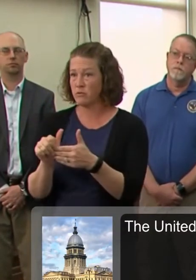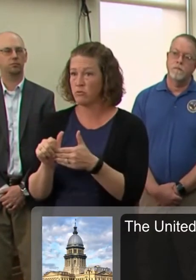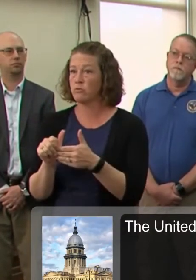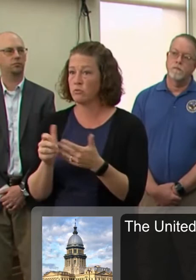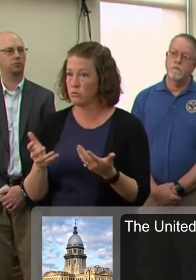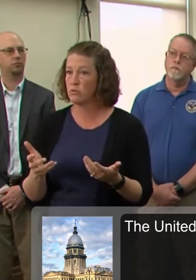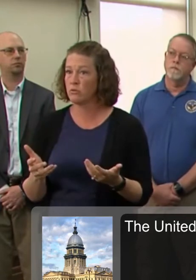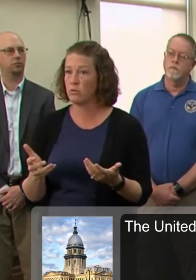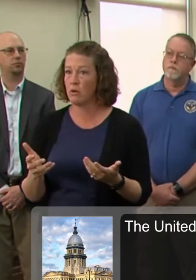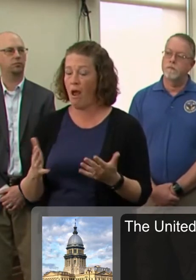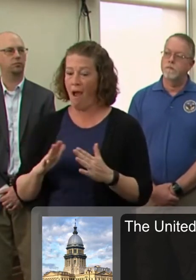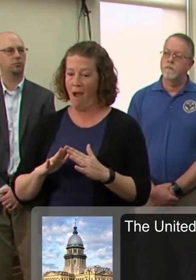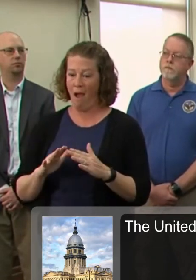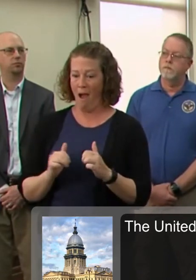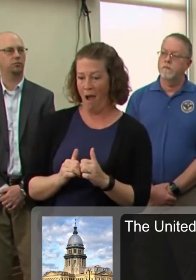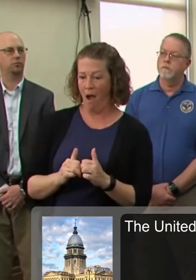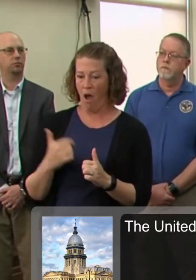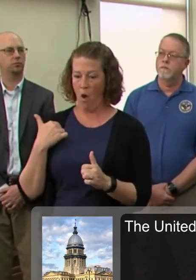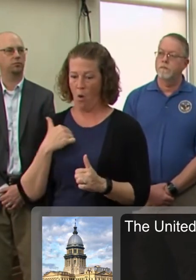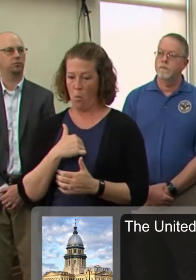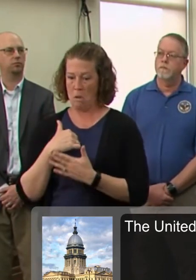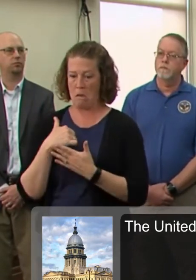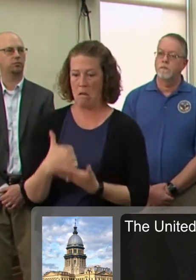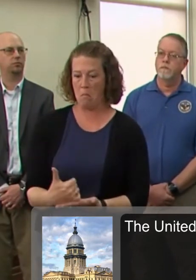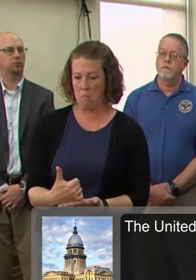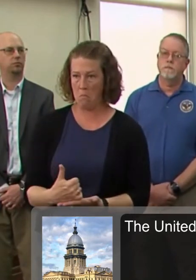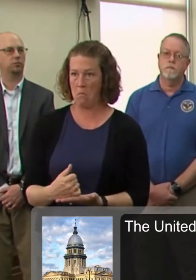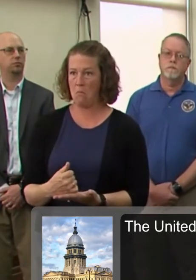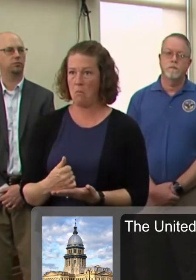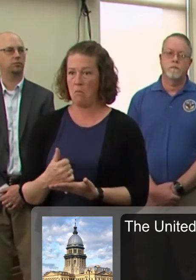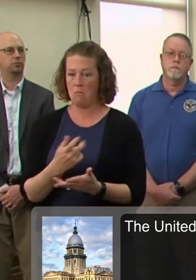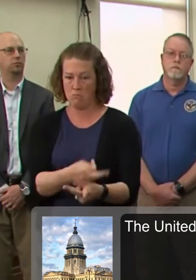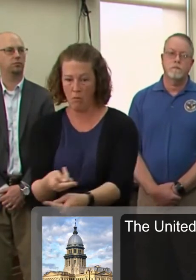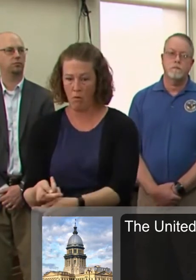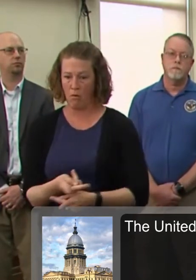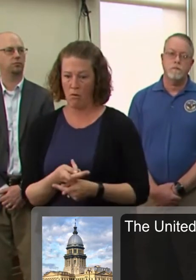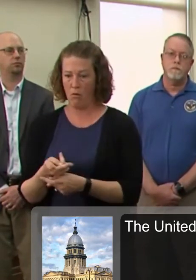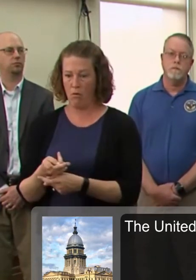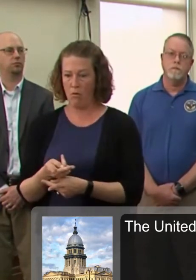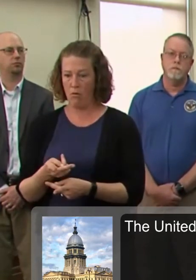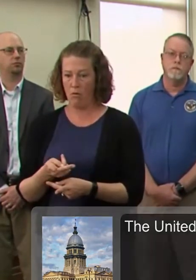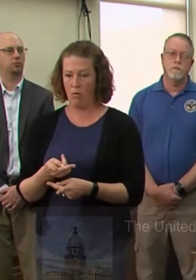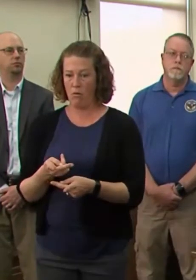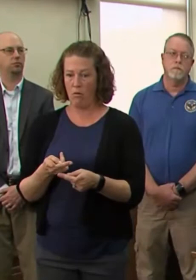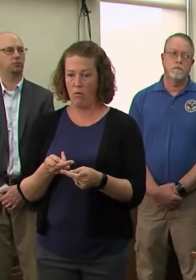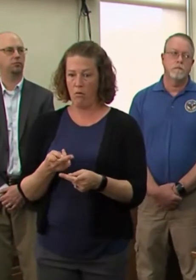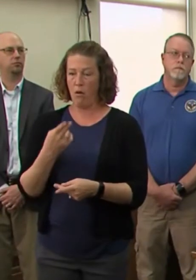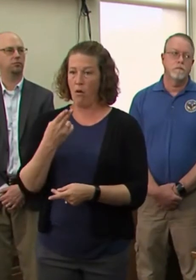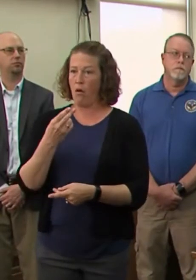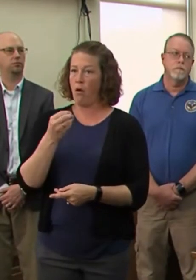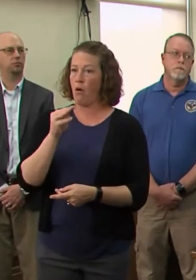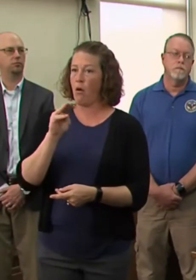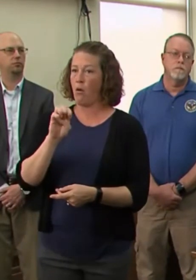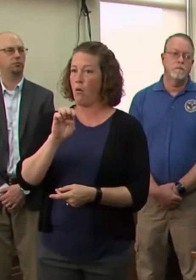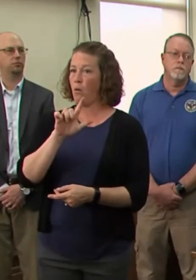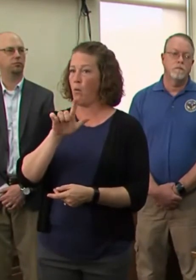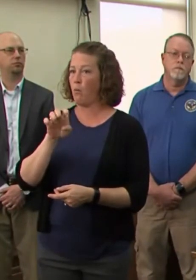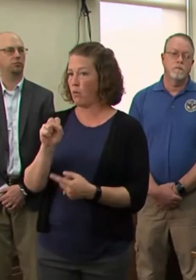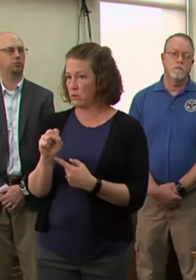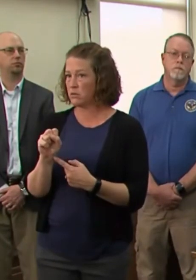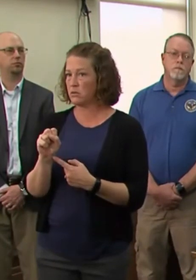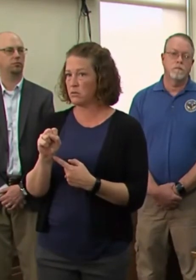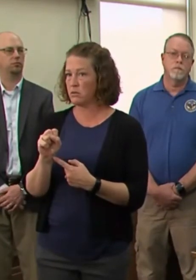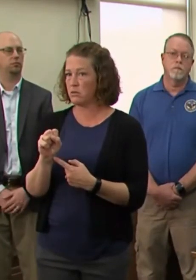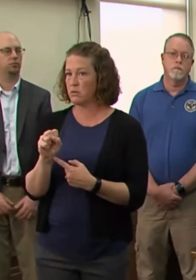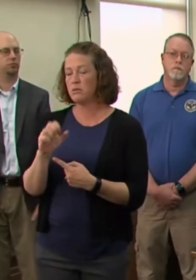time period, how can we care better for people who are homeless? Look, this is a problem, whether we have coronavirus or not. And in